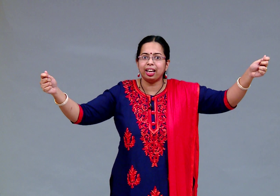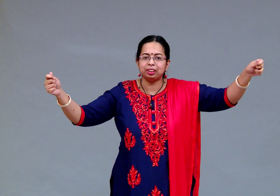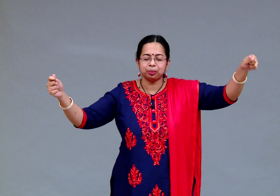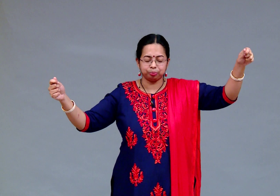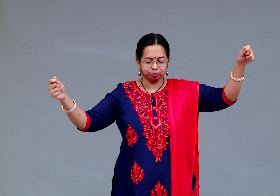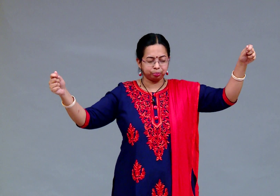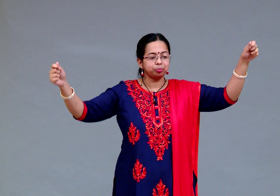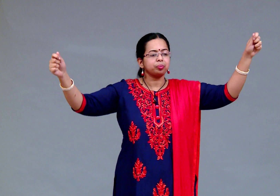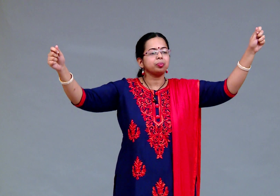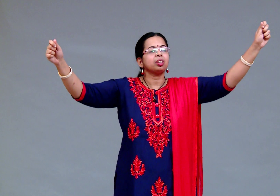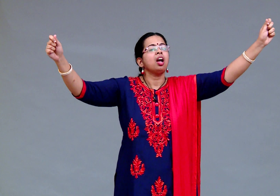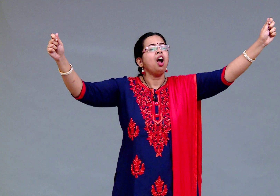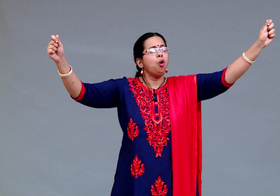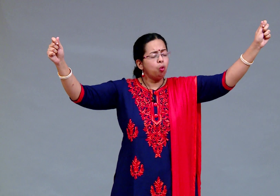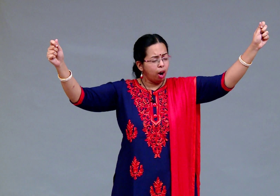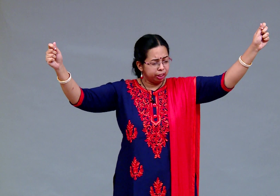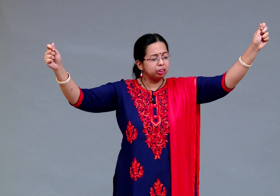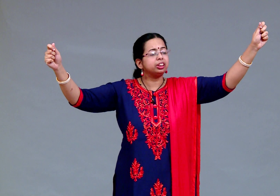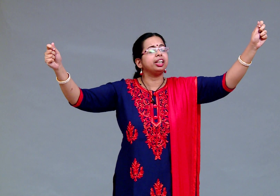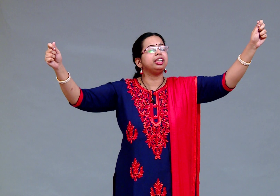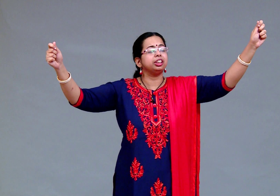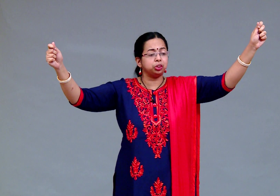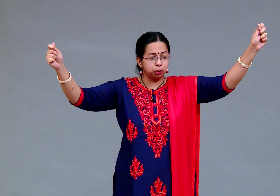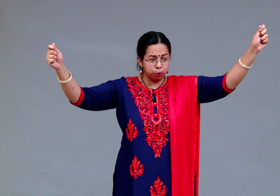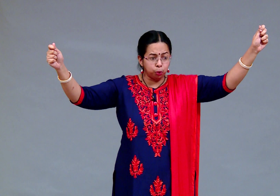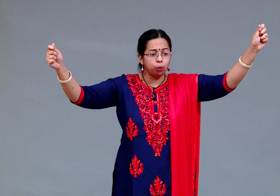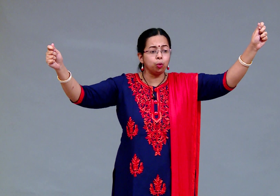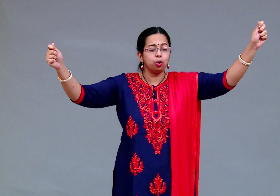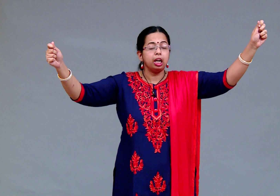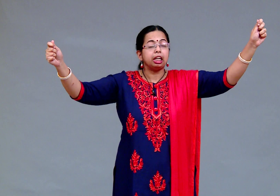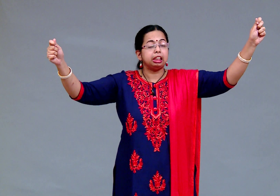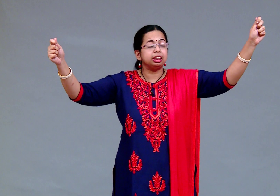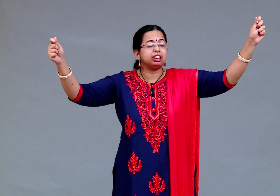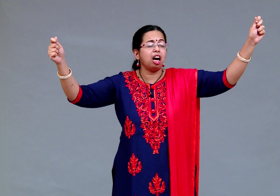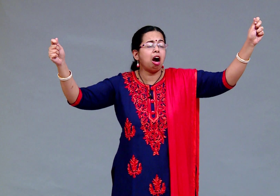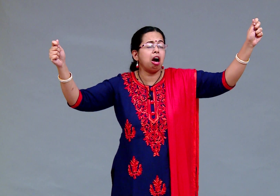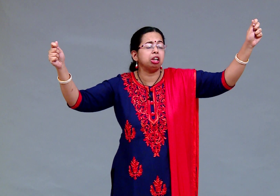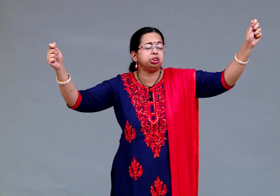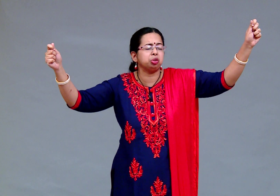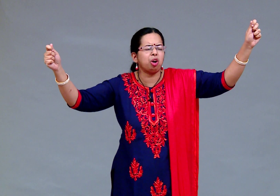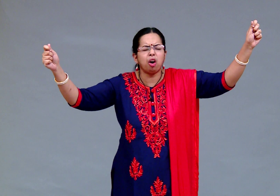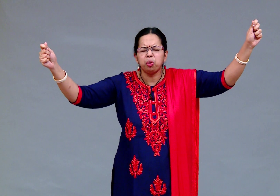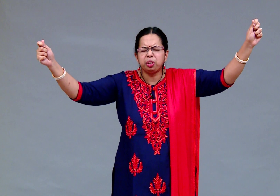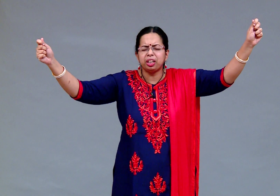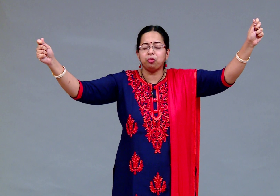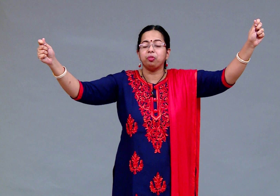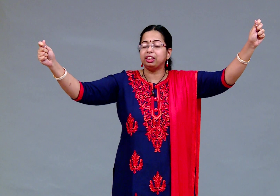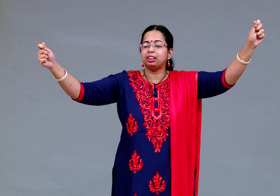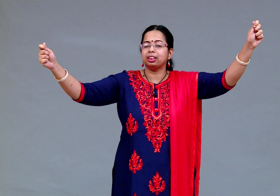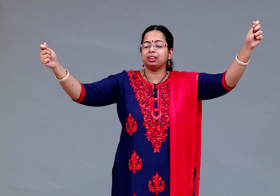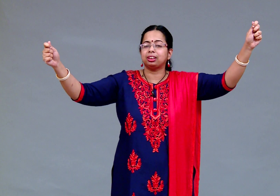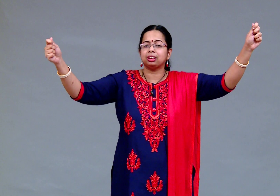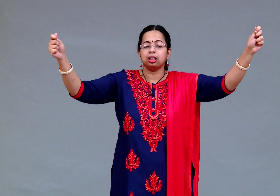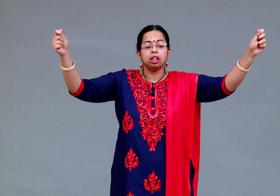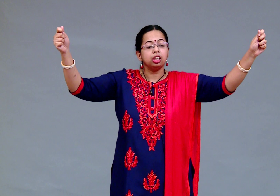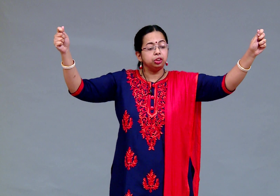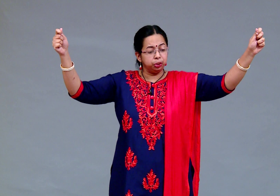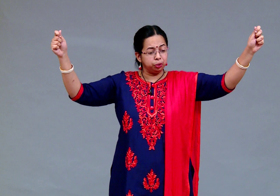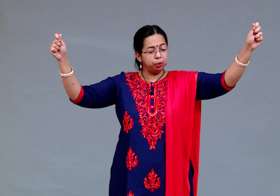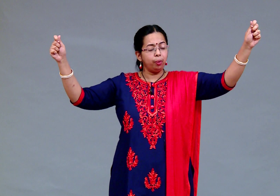what you said is true it is hard to outlive winters do you know